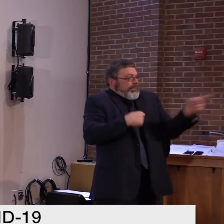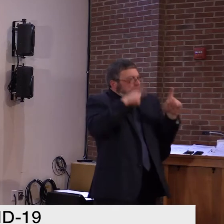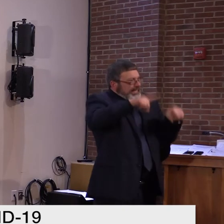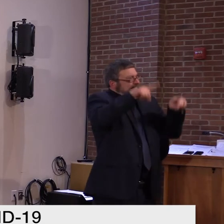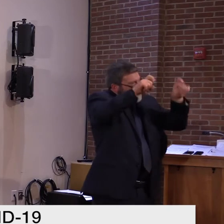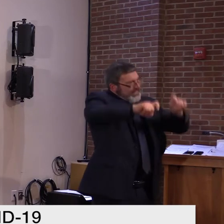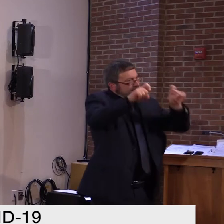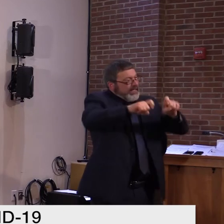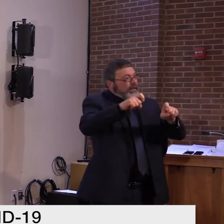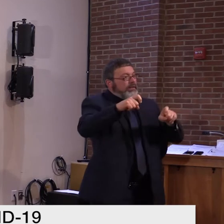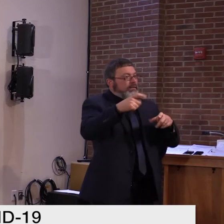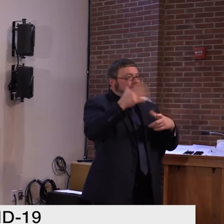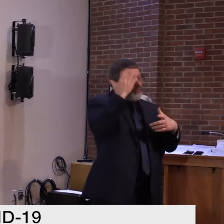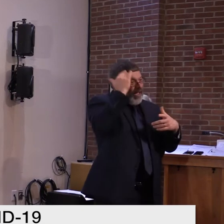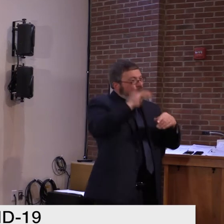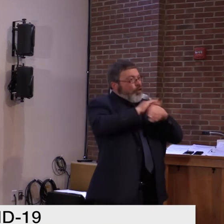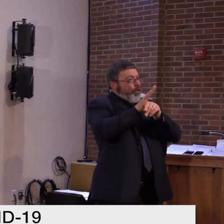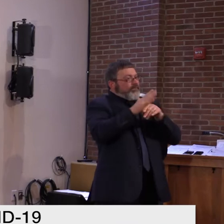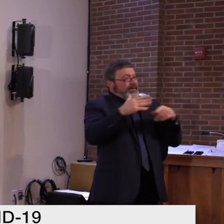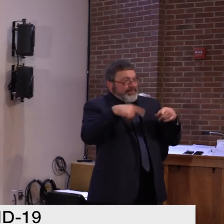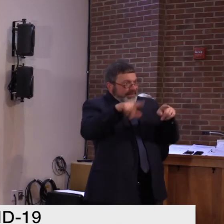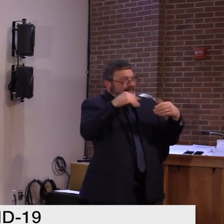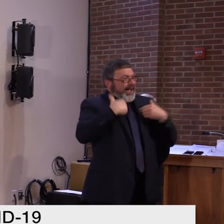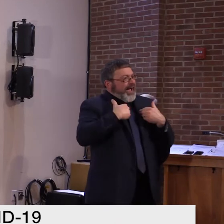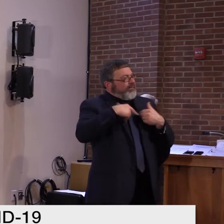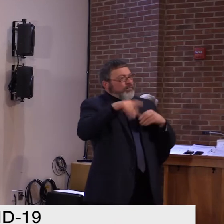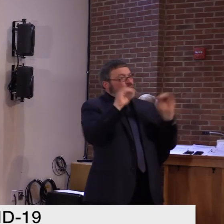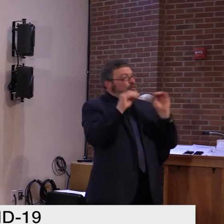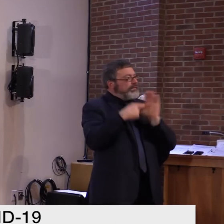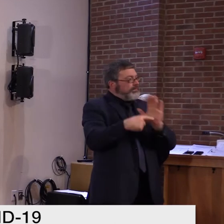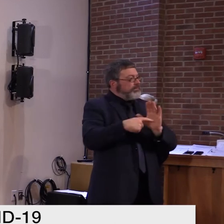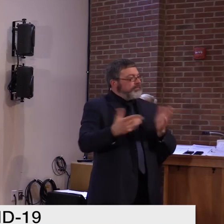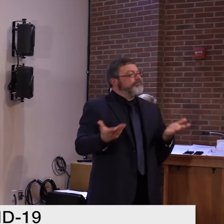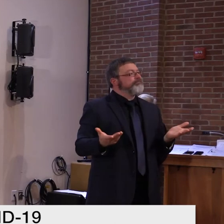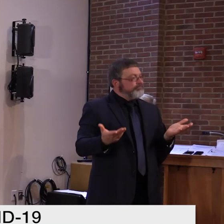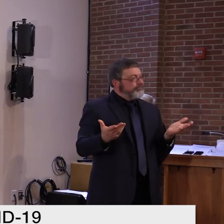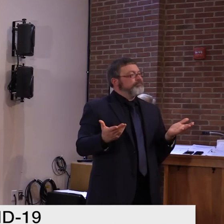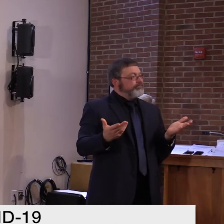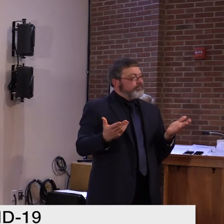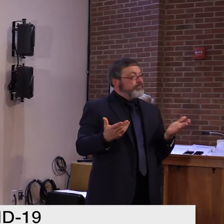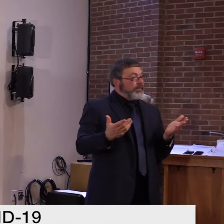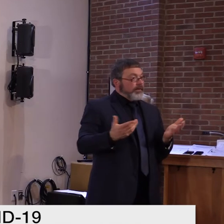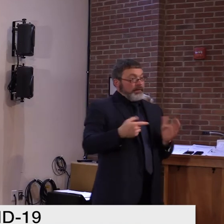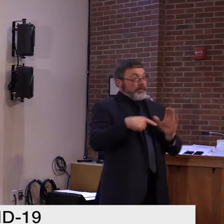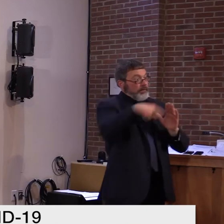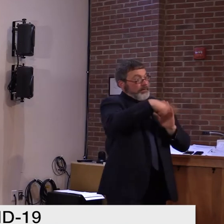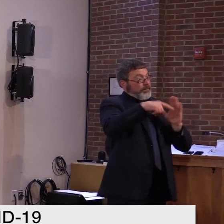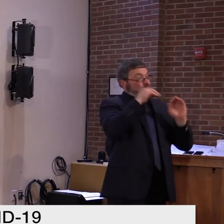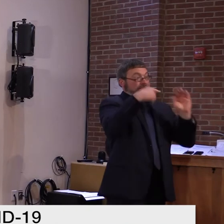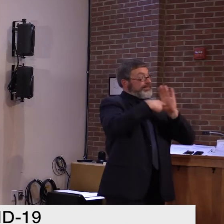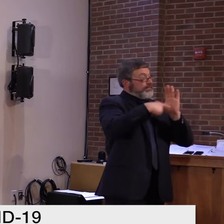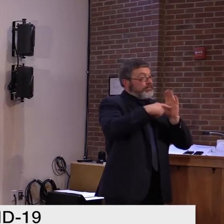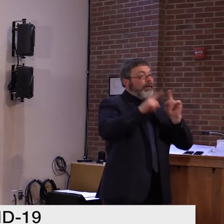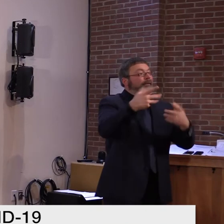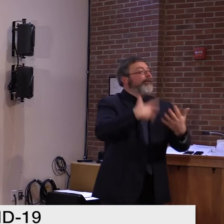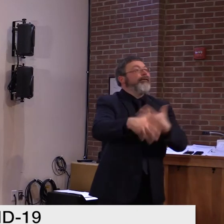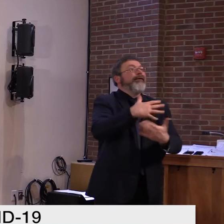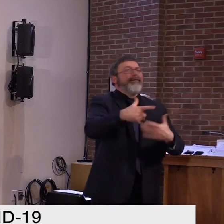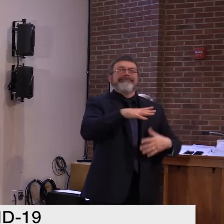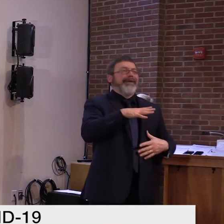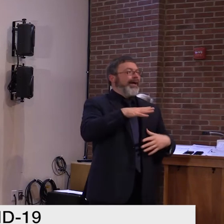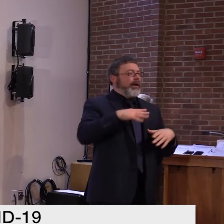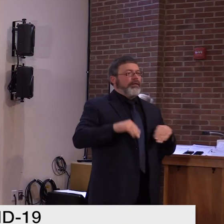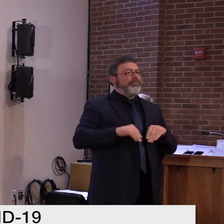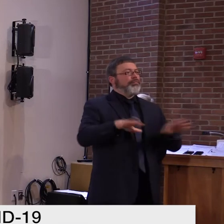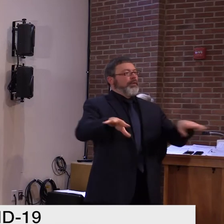gathering, but we don't care how you feel, you should get yourself tested because you put yourself in a higher risk situation. So I see,